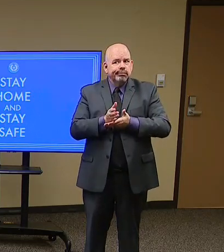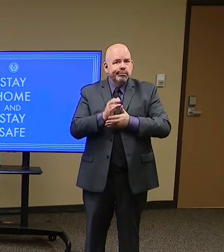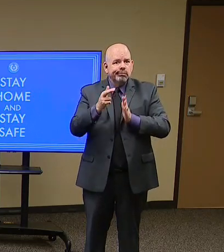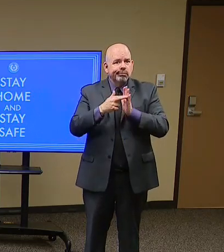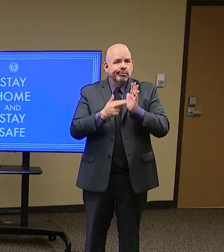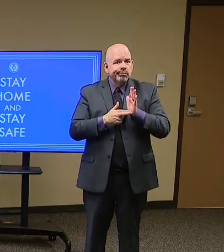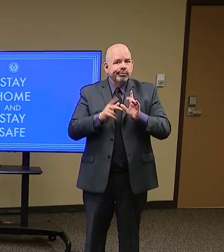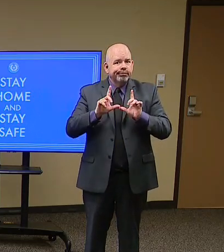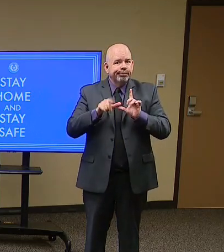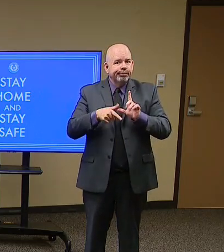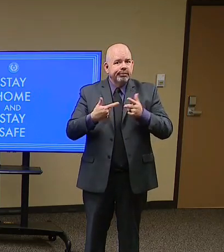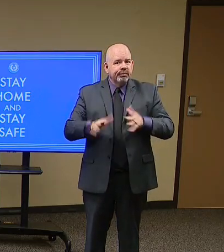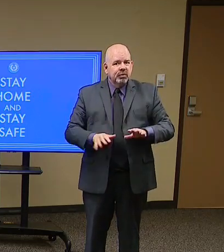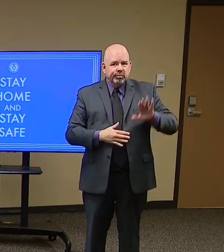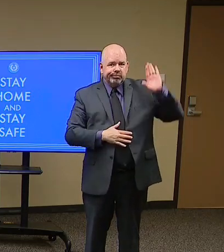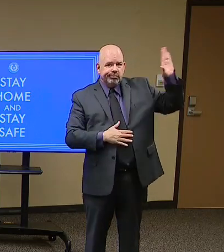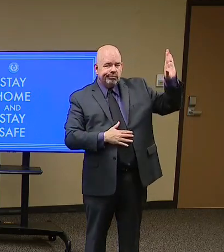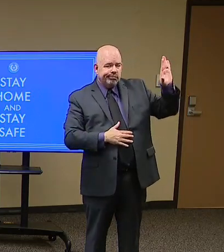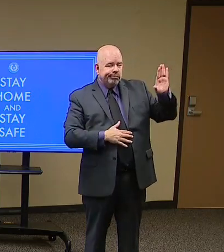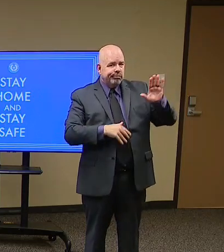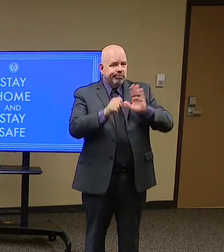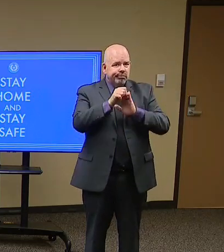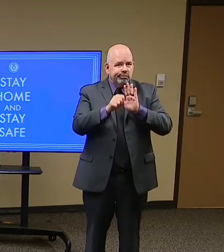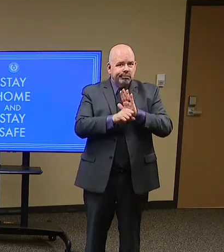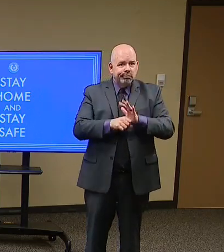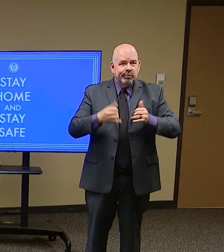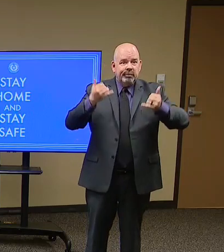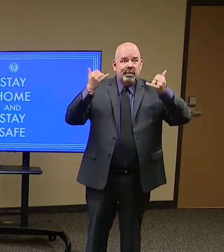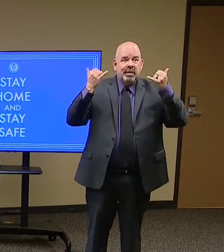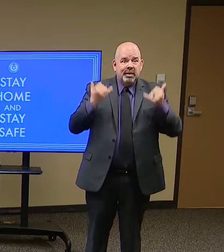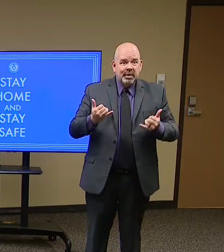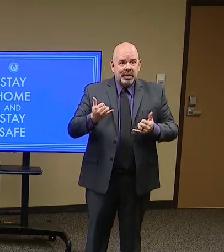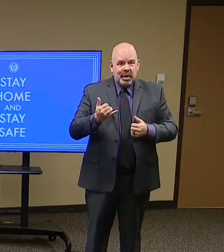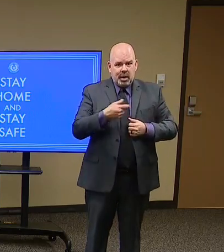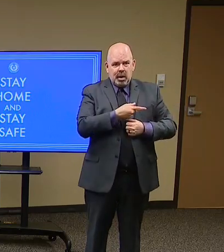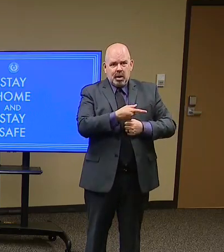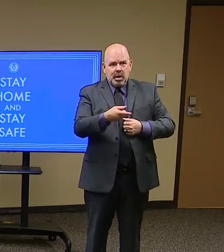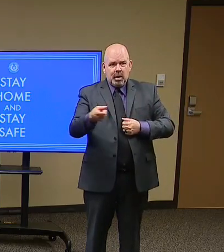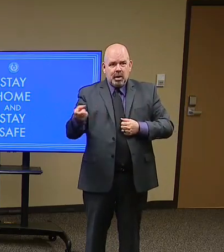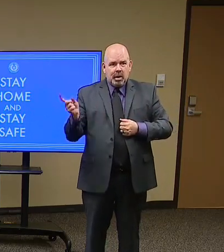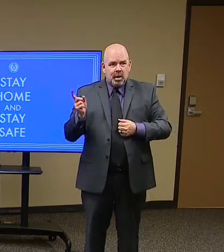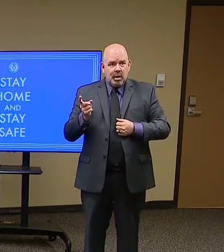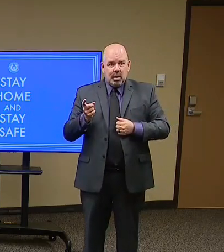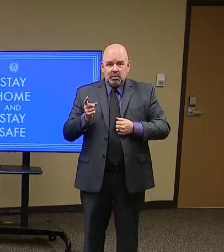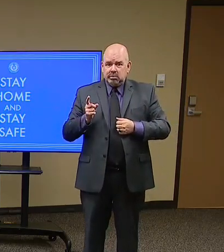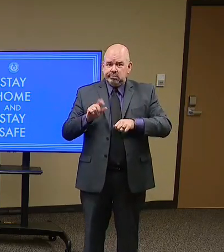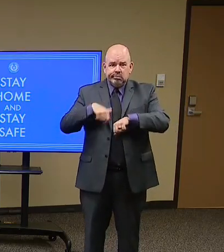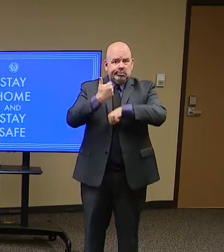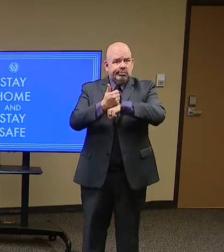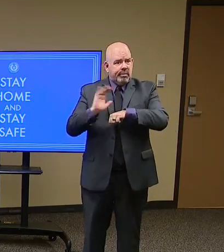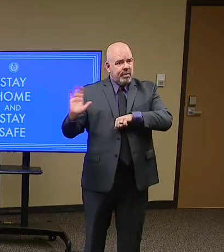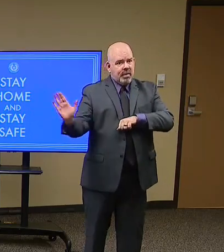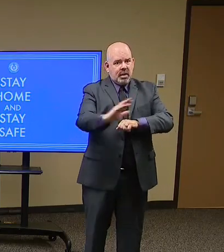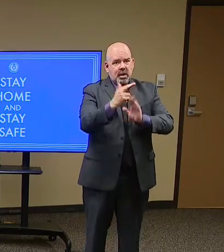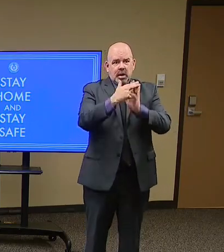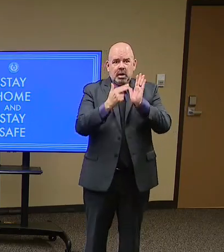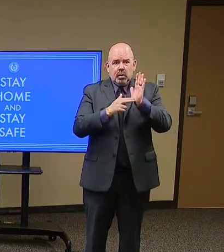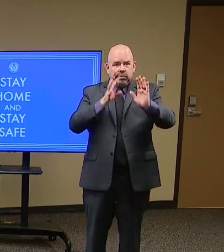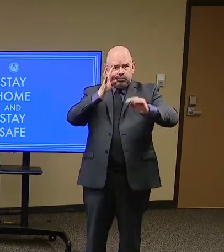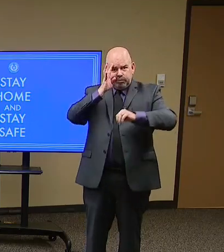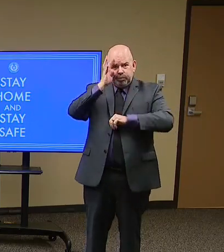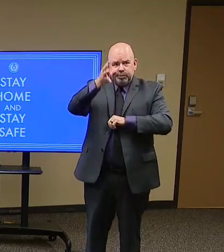for safety. It just means that the state isn't requiring it of them at this time.